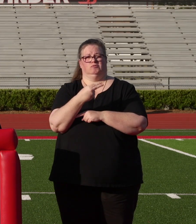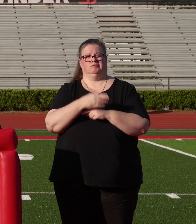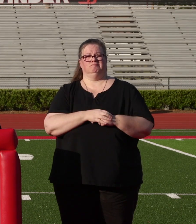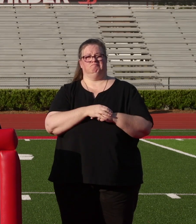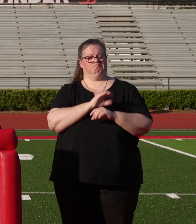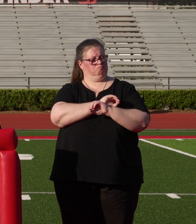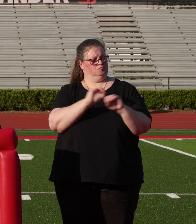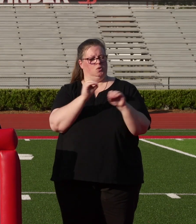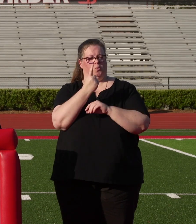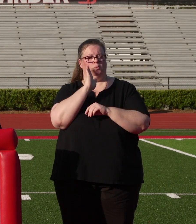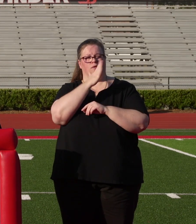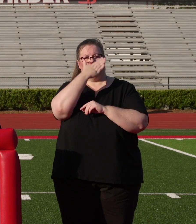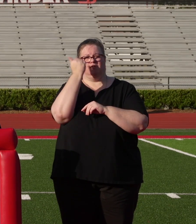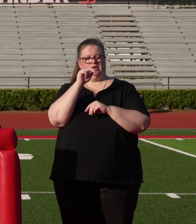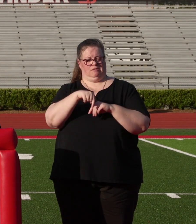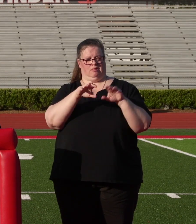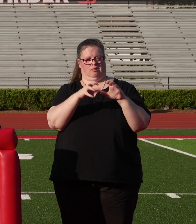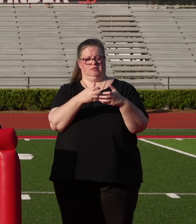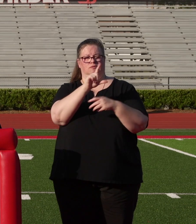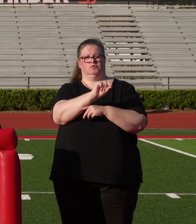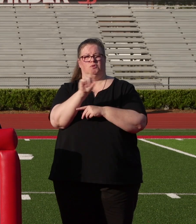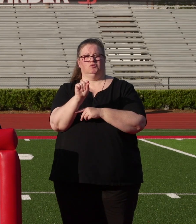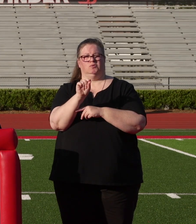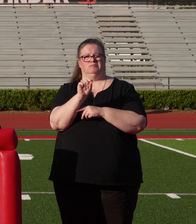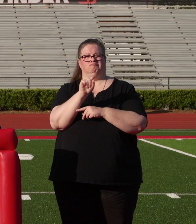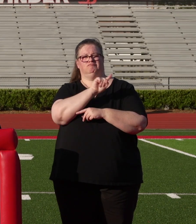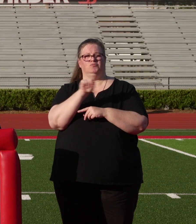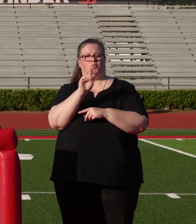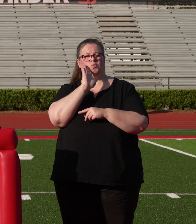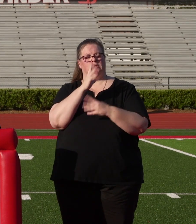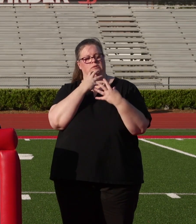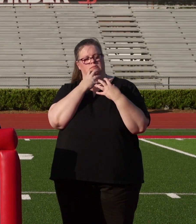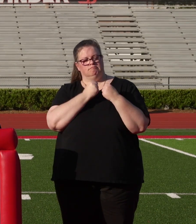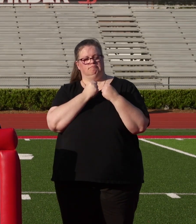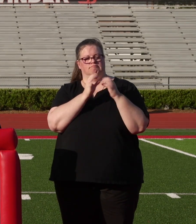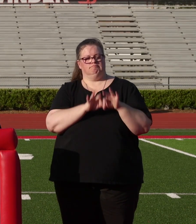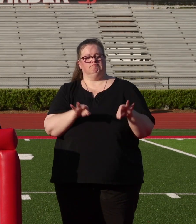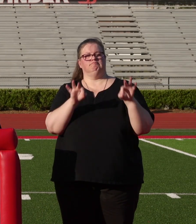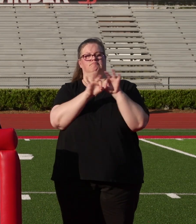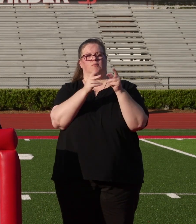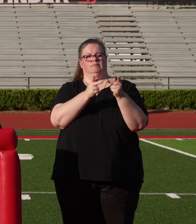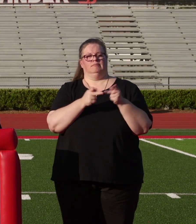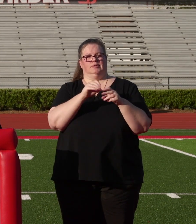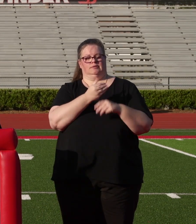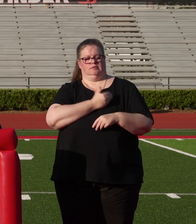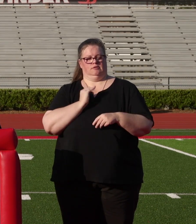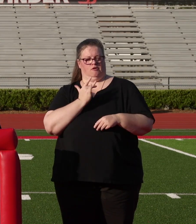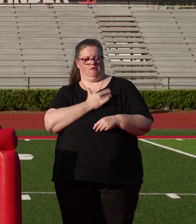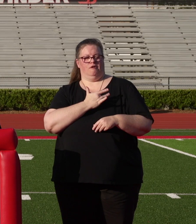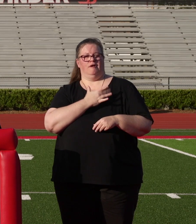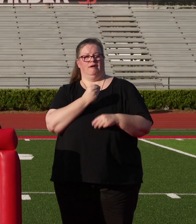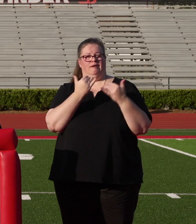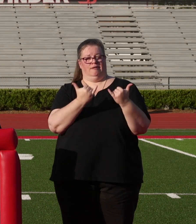No one will ever forget the class of 2020. You always hold a special place in all of our hearts. And now,